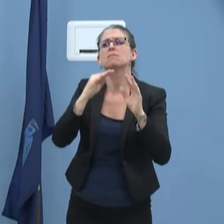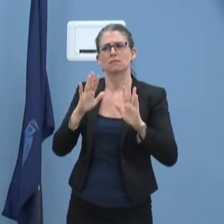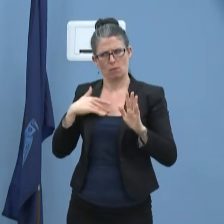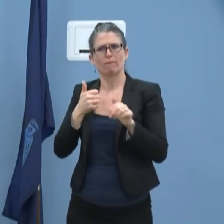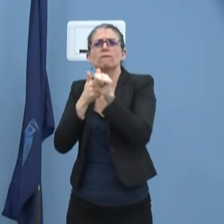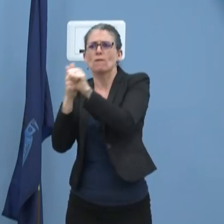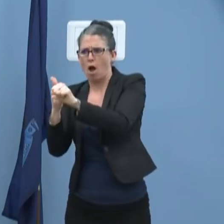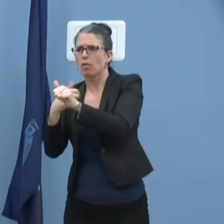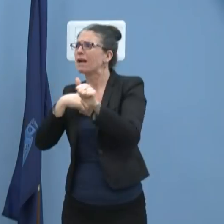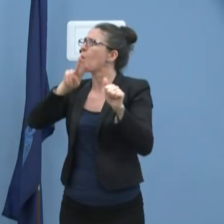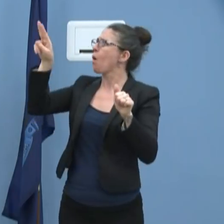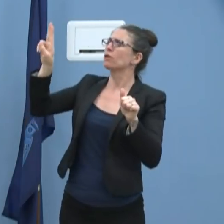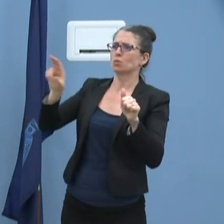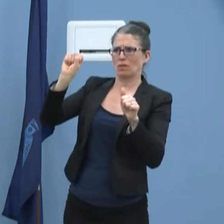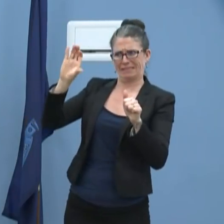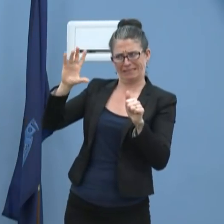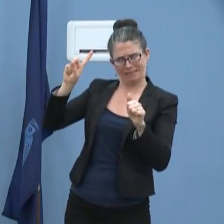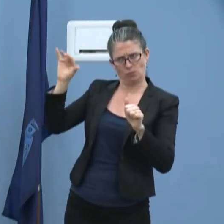is saying as well.